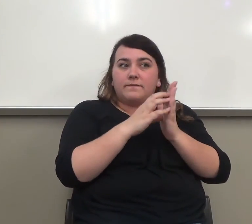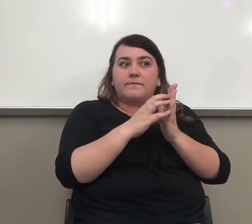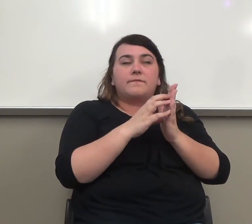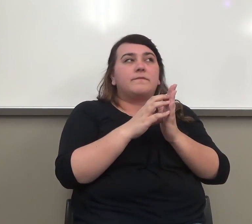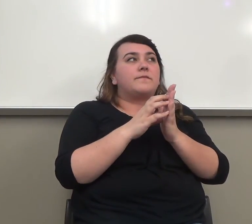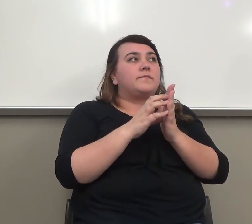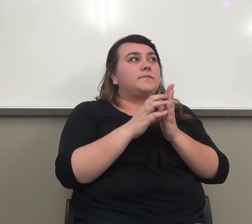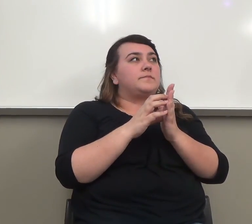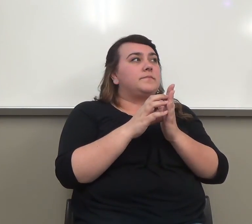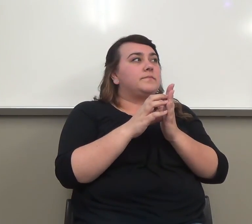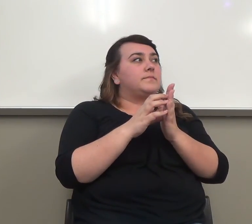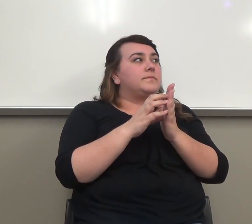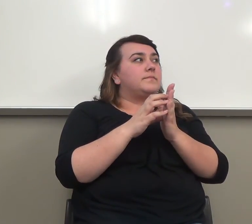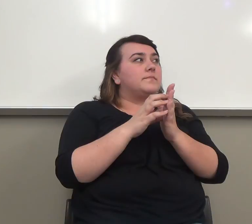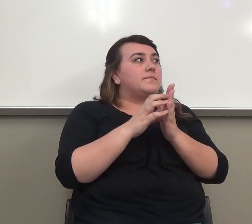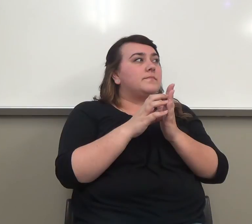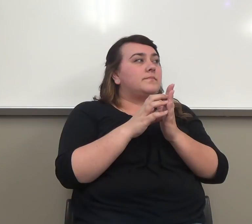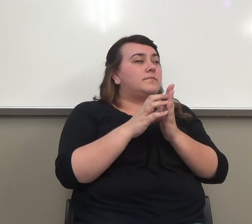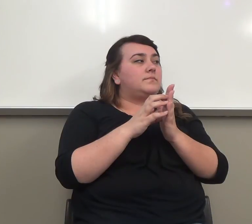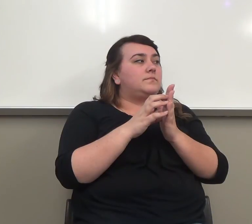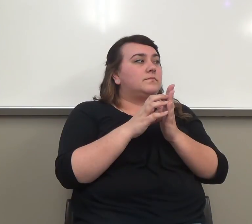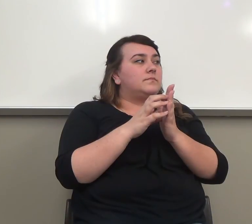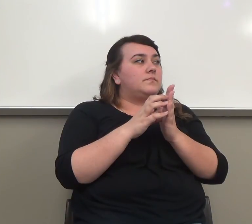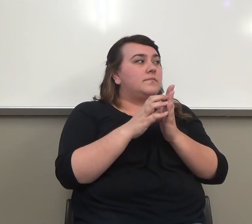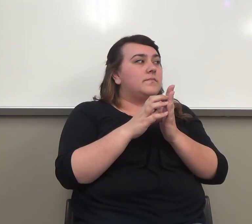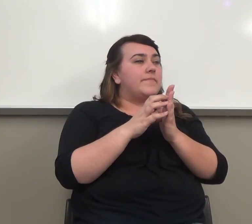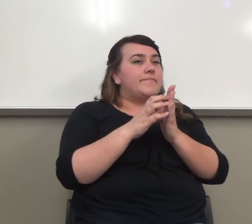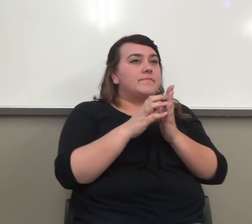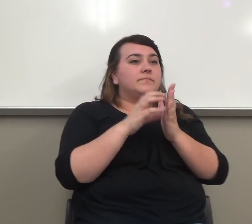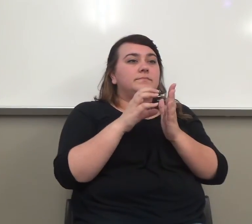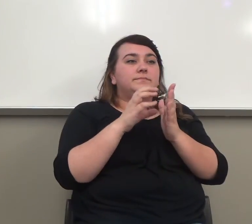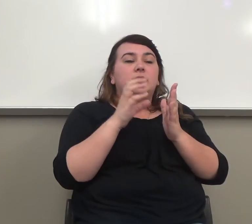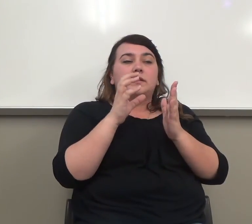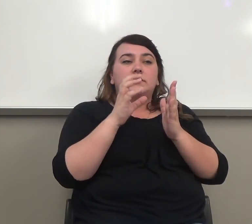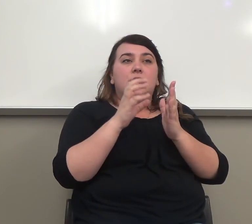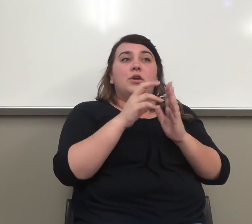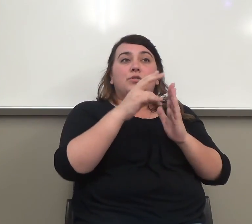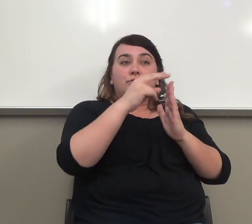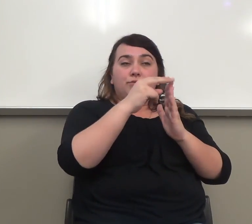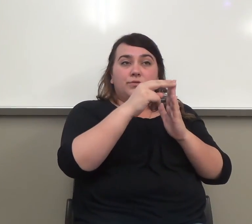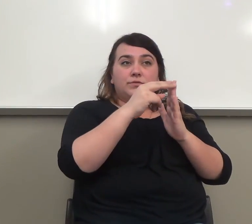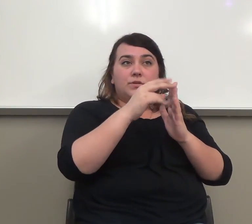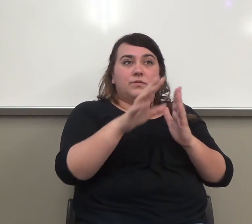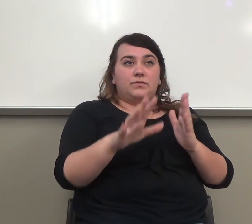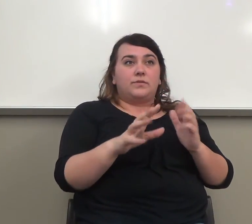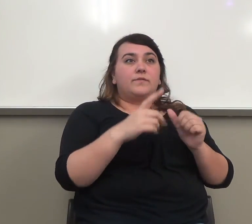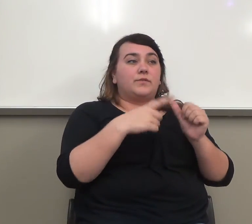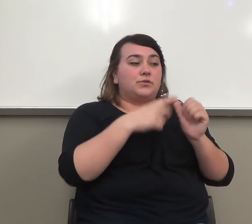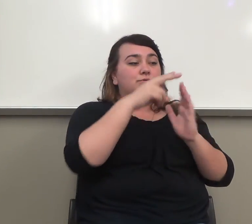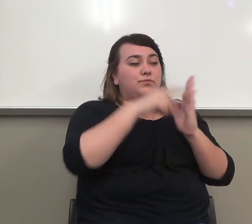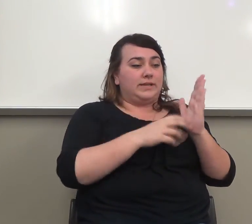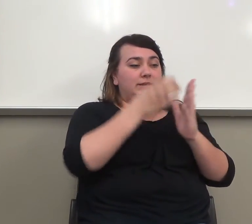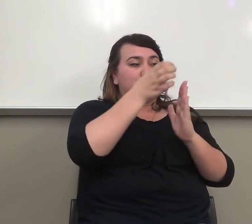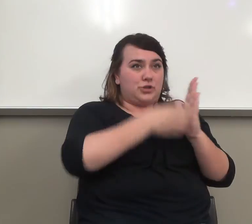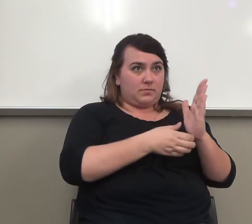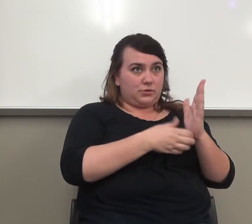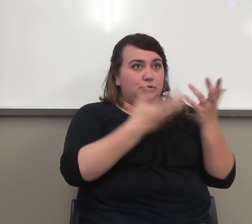chapter, and I'll read this, and think about this